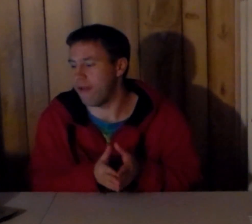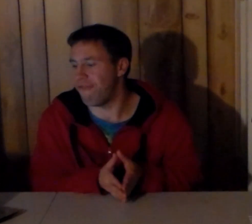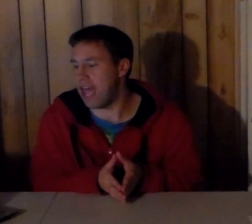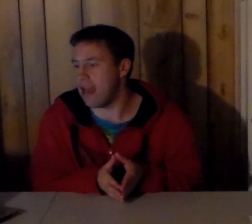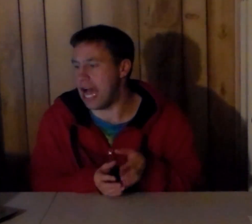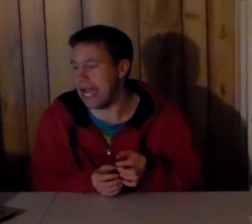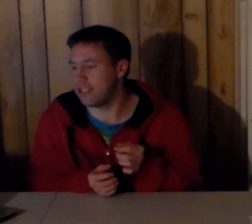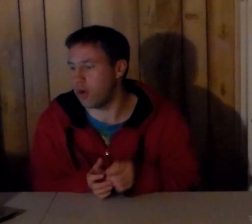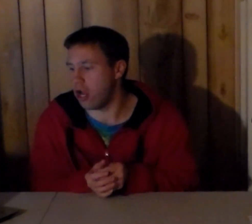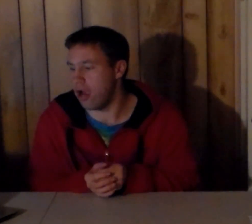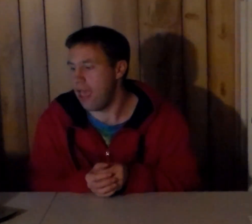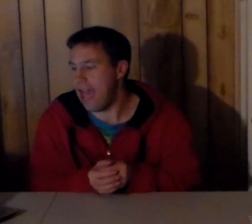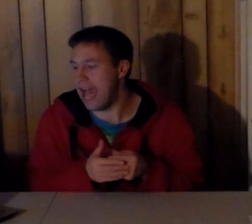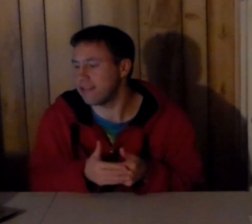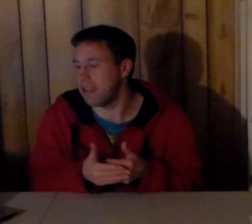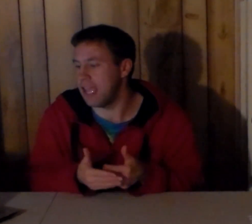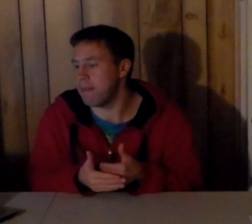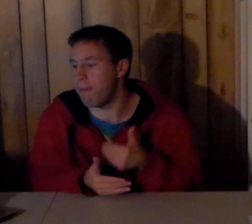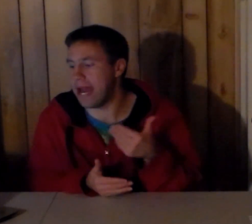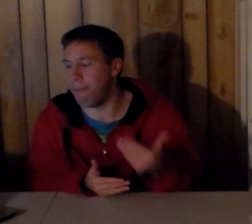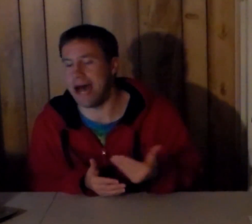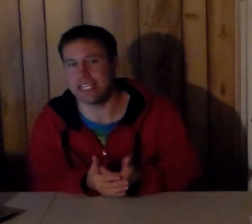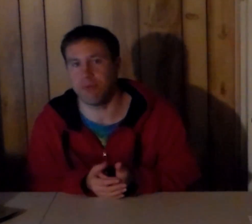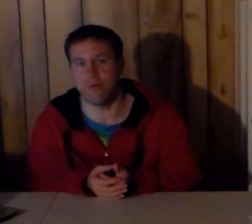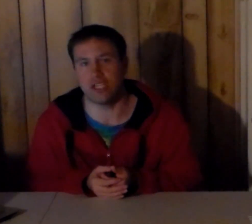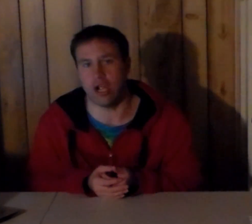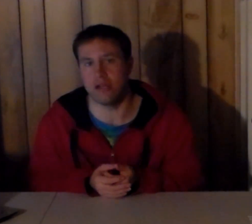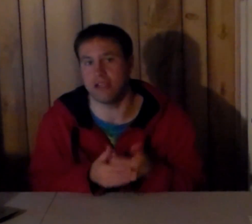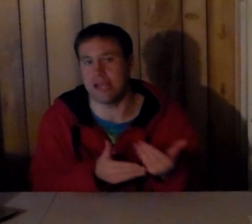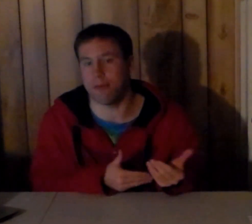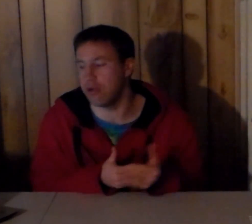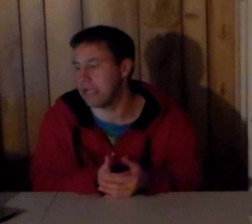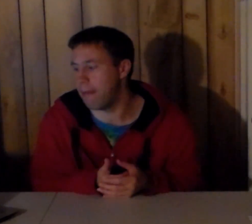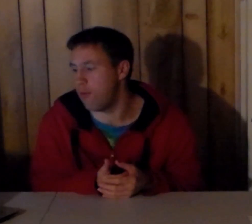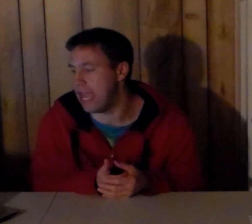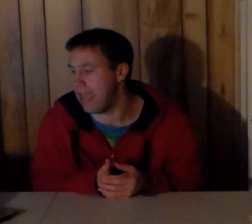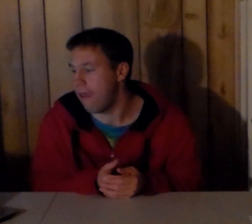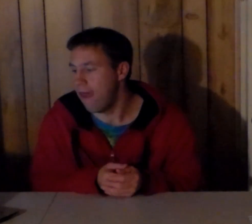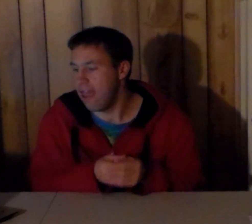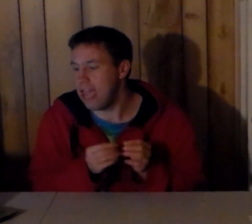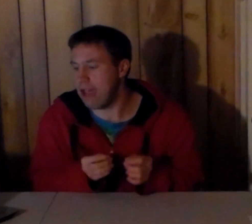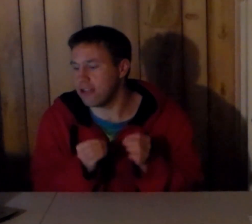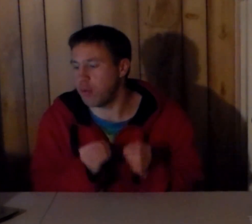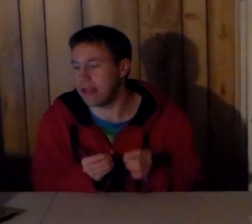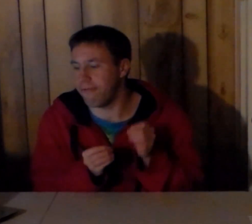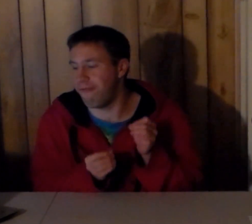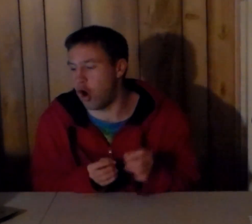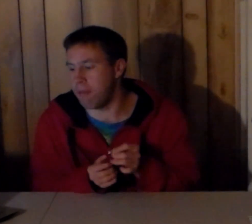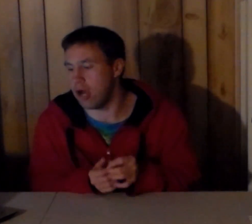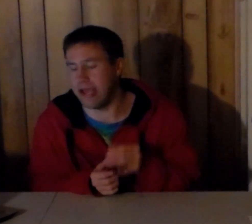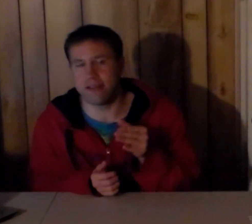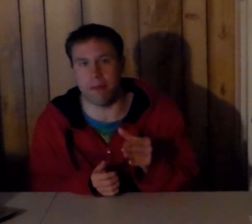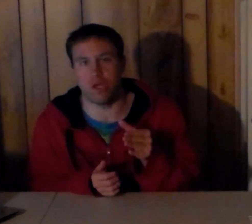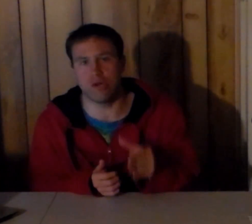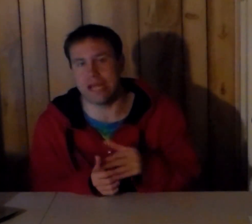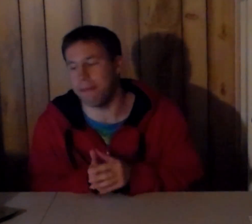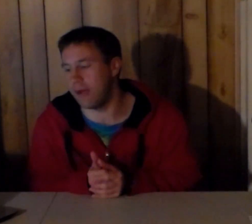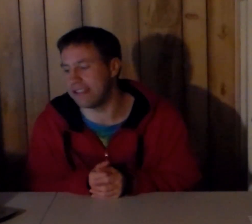to a fan on twitter asking him about a possible return to wwe here's what the former wwe